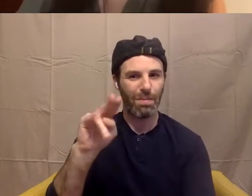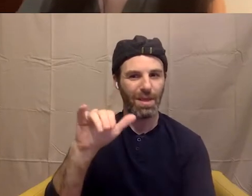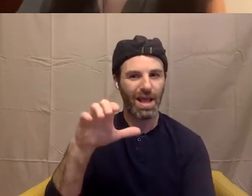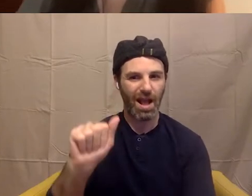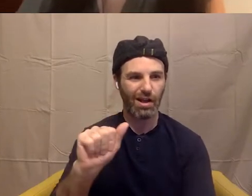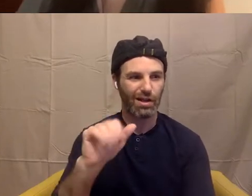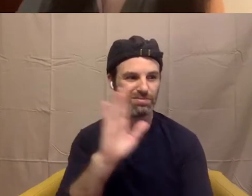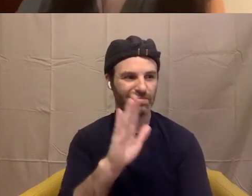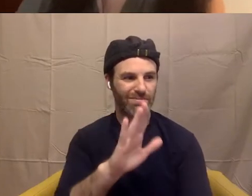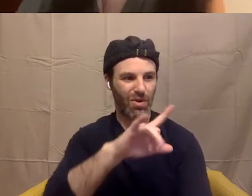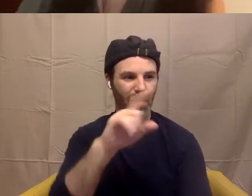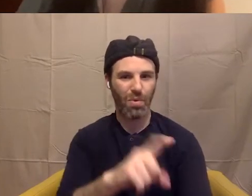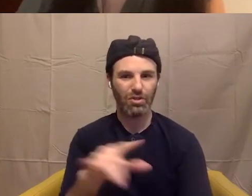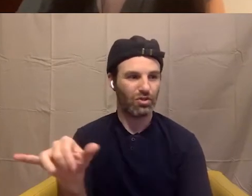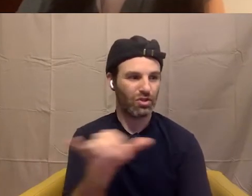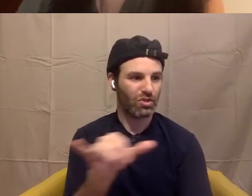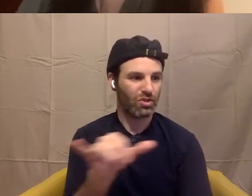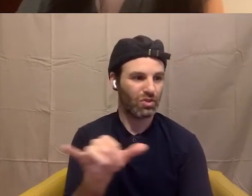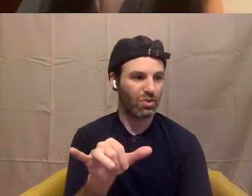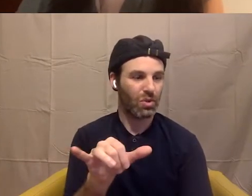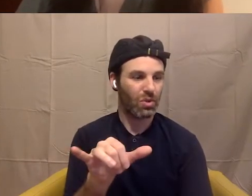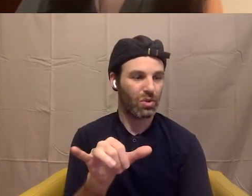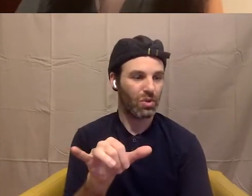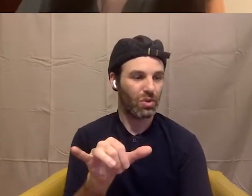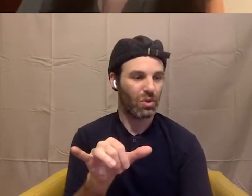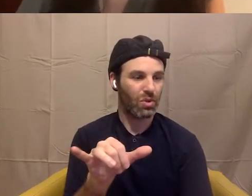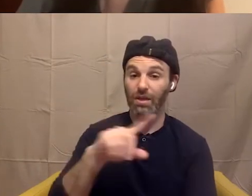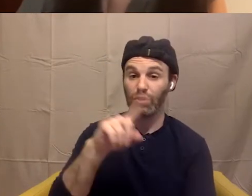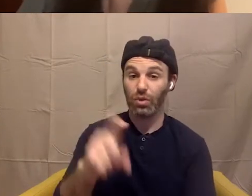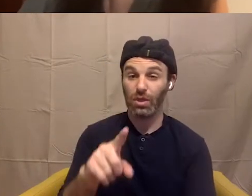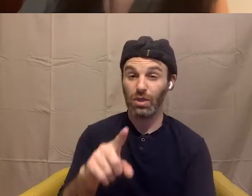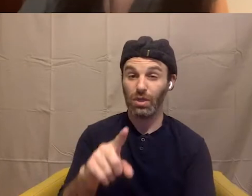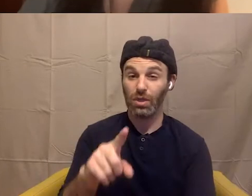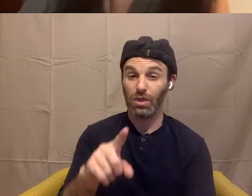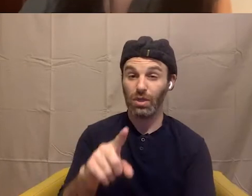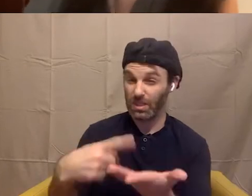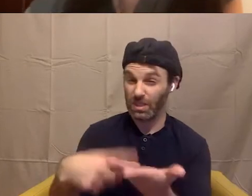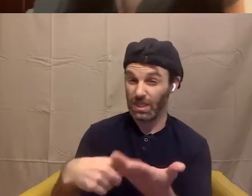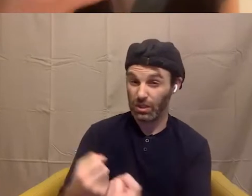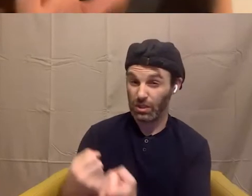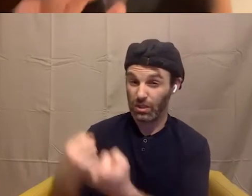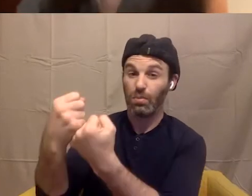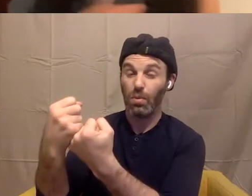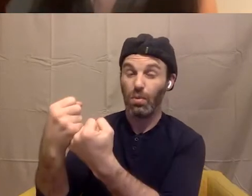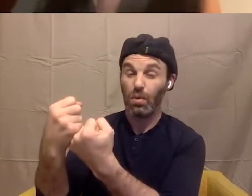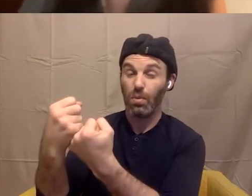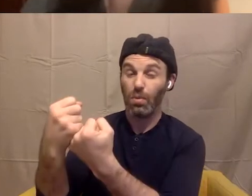to. Bianca's question is, could you discuss supporting youth in identifying trusted adults? So there's a little bit of what you've mentioned